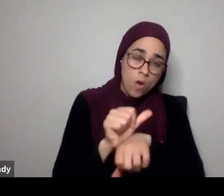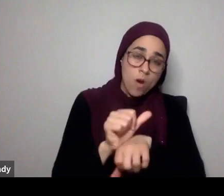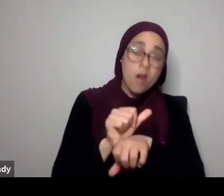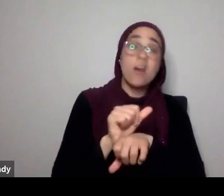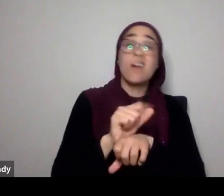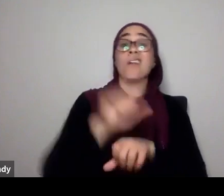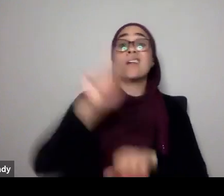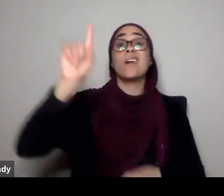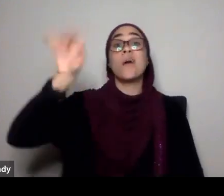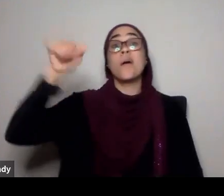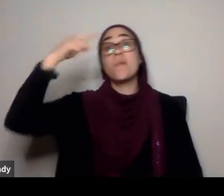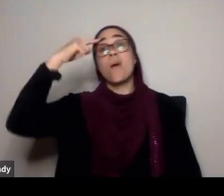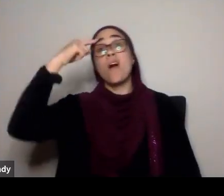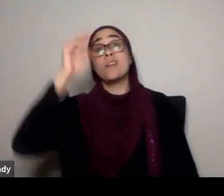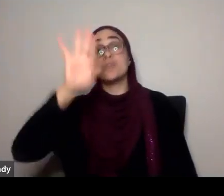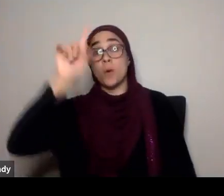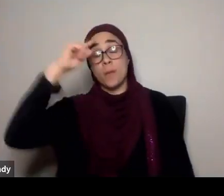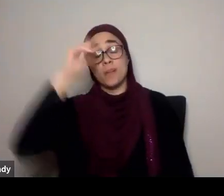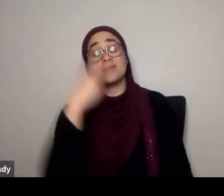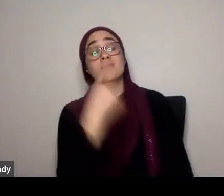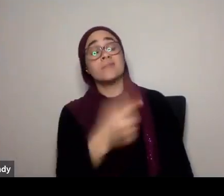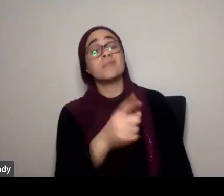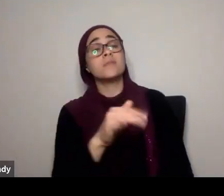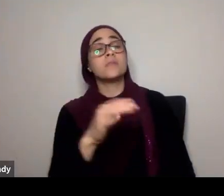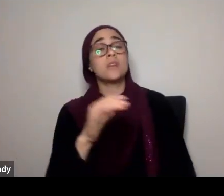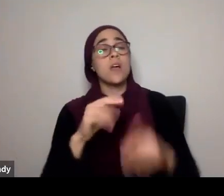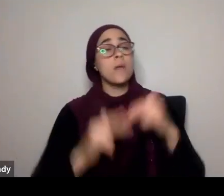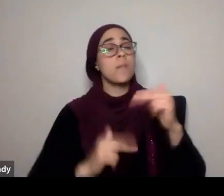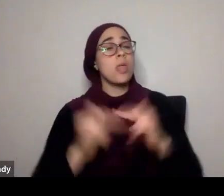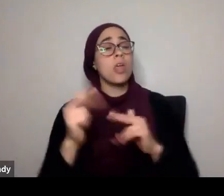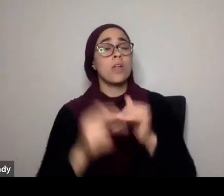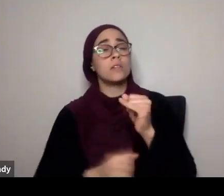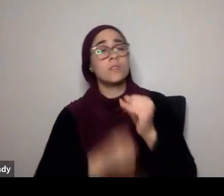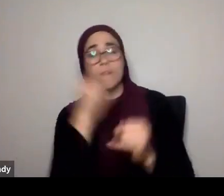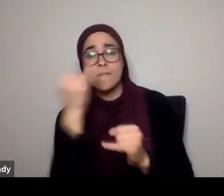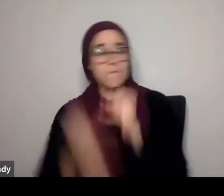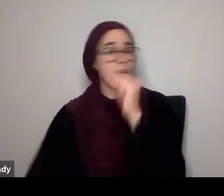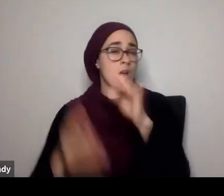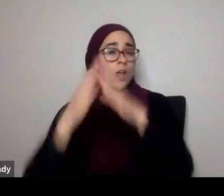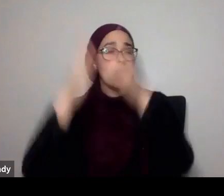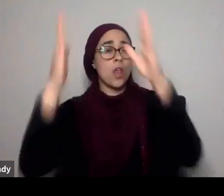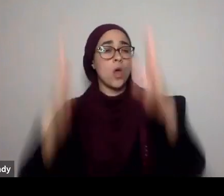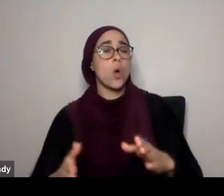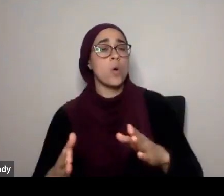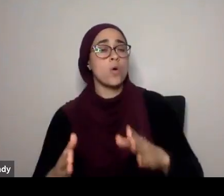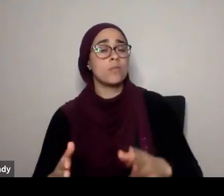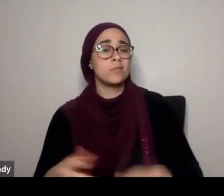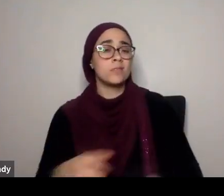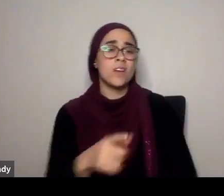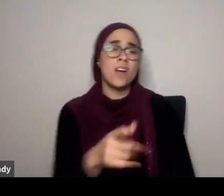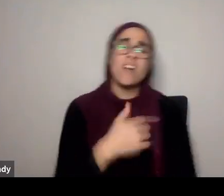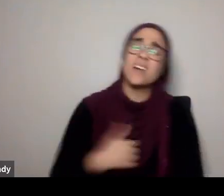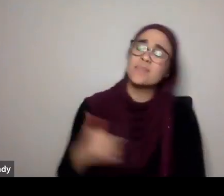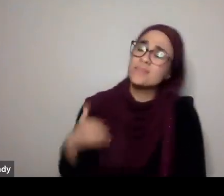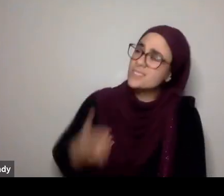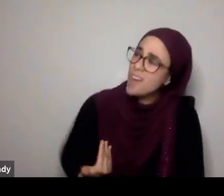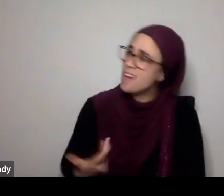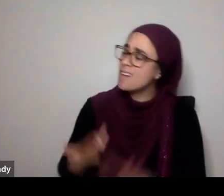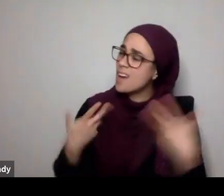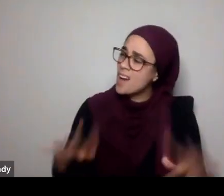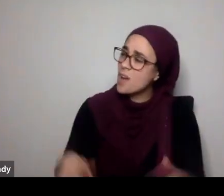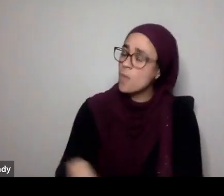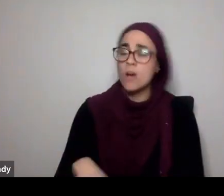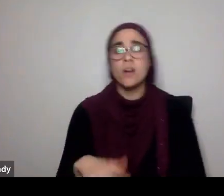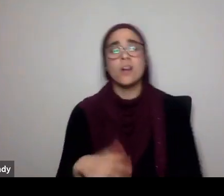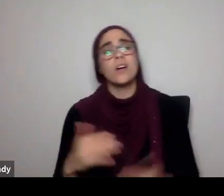you, I want you to build this final house. One final house. And he said, I'm really tired, I don't want to do it. Just build one